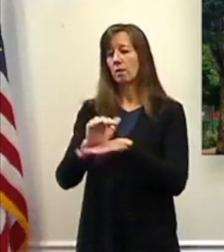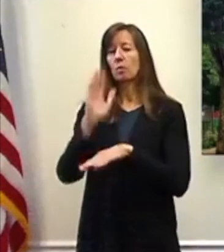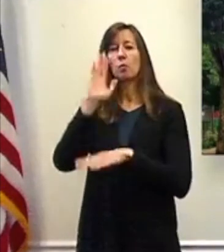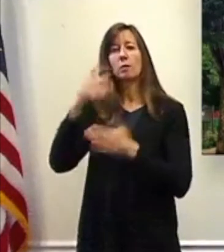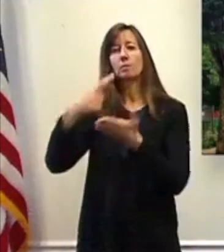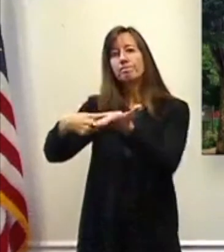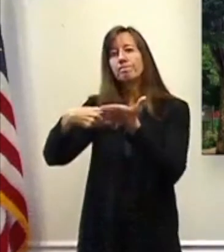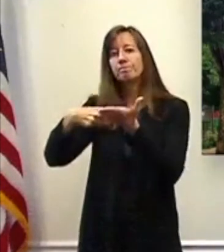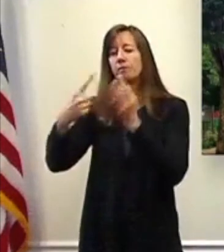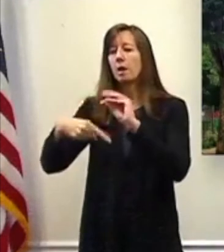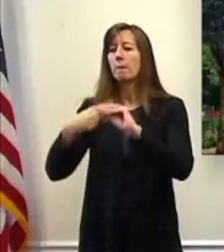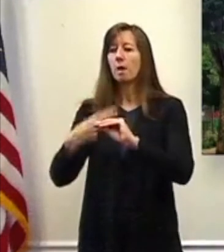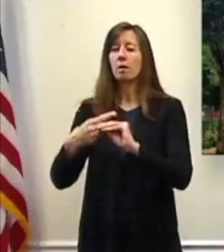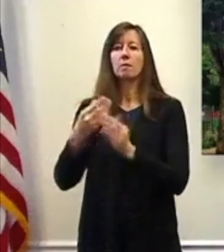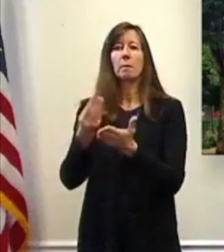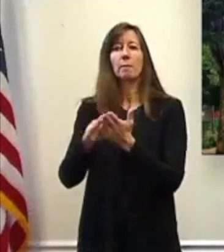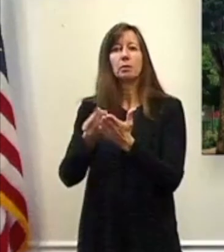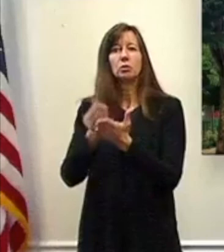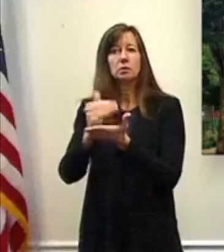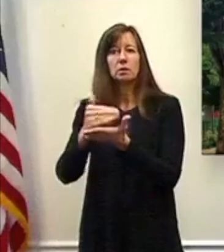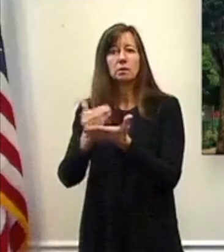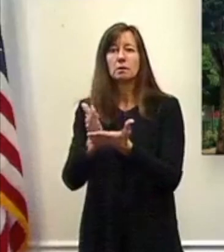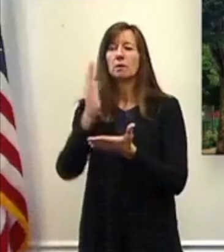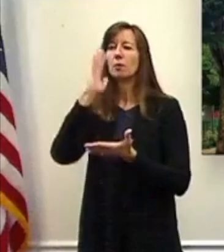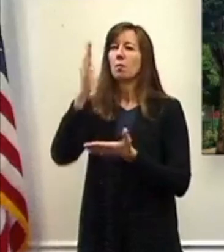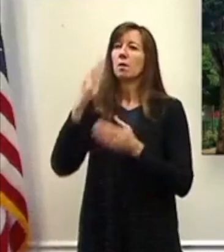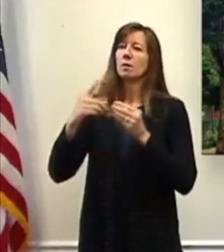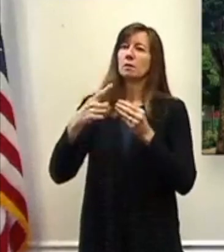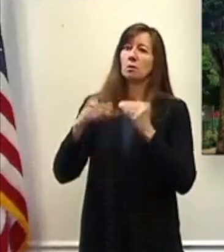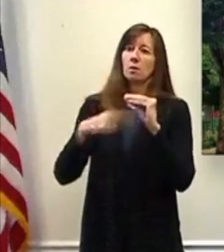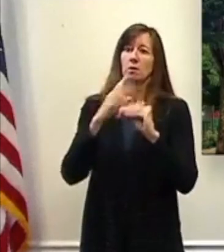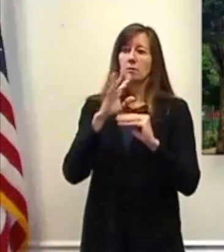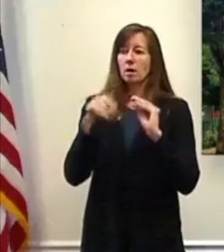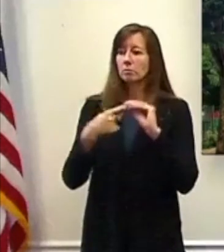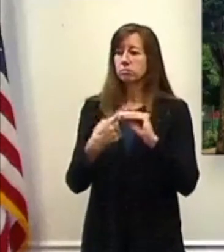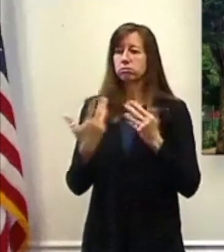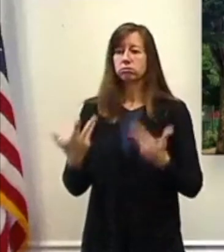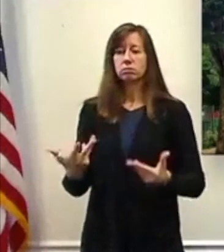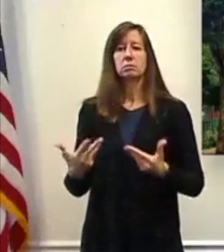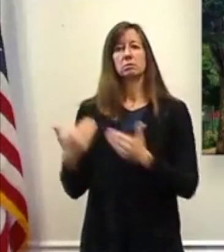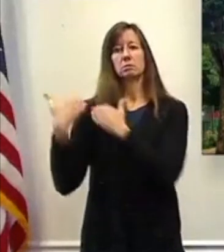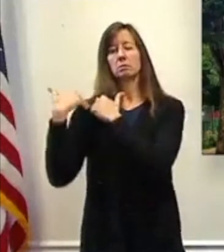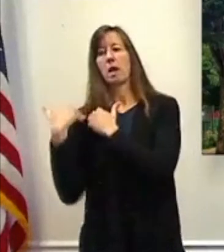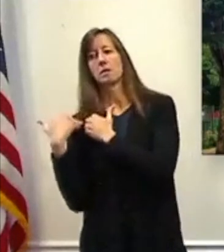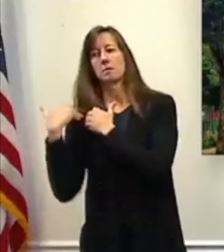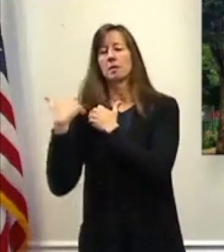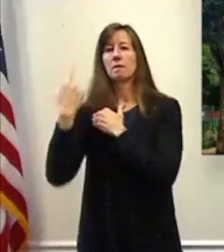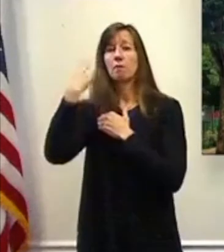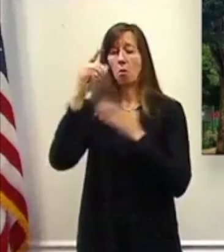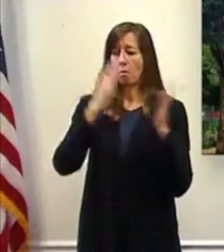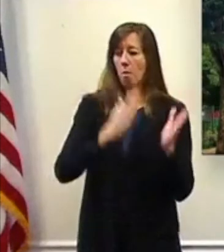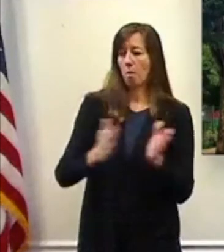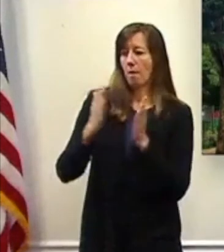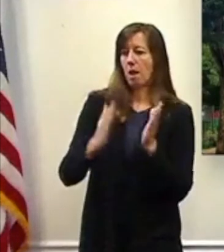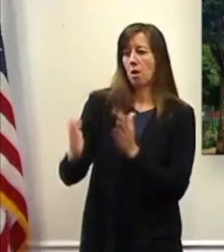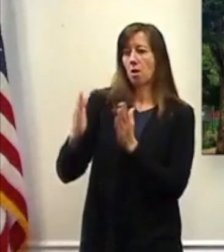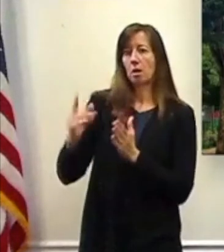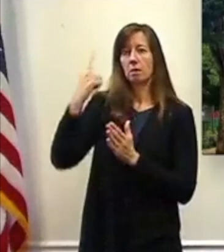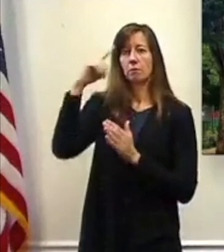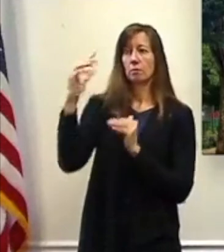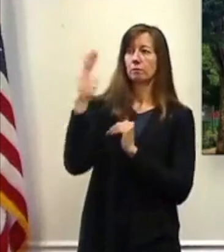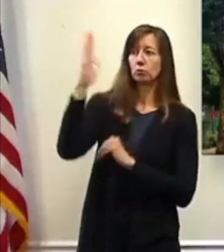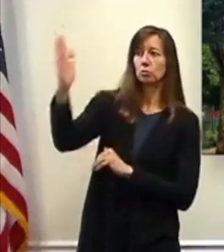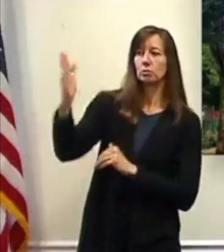responsibility of preparing for the storm. That these last eight years, perhaps unknowingly, but responsibly,